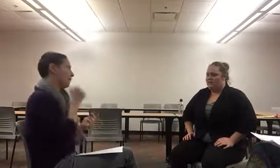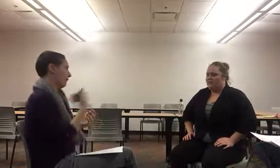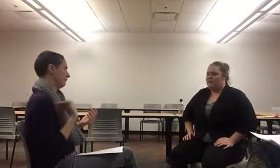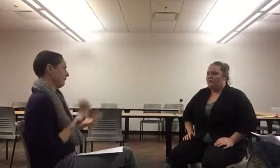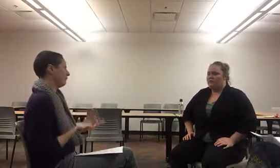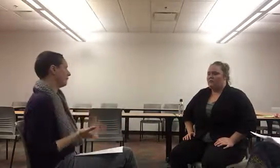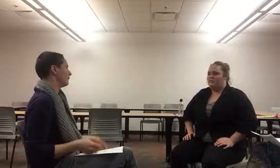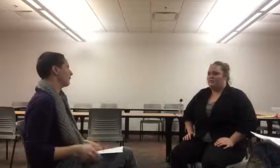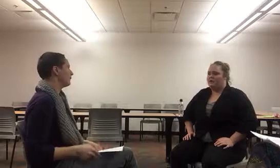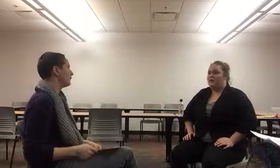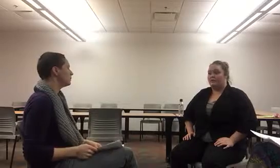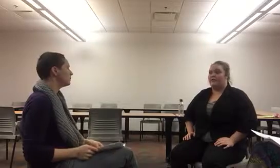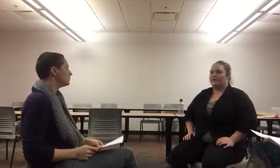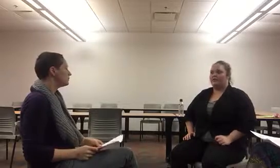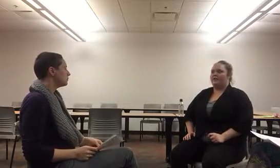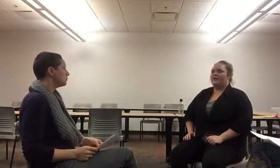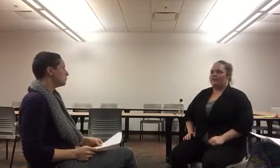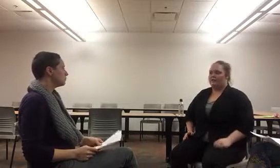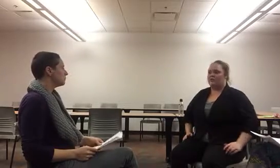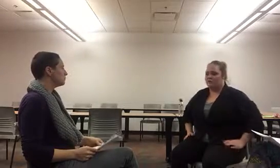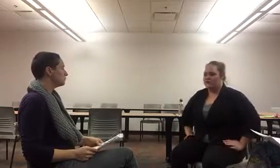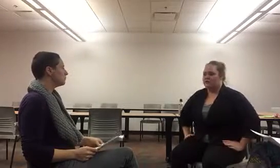That would honor their gender identity choice.